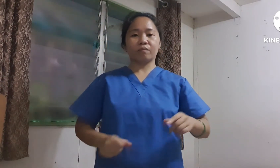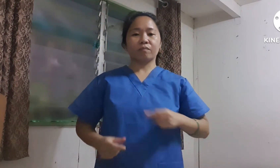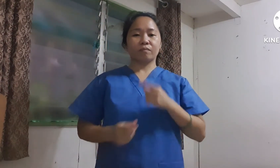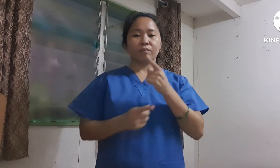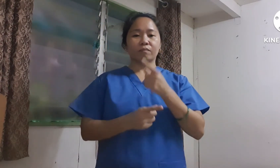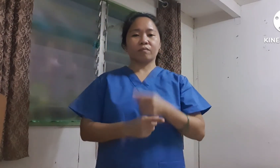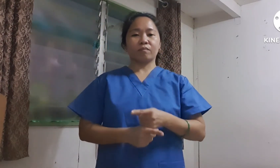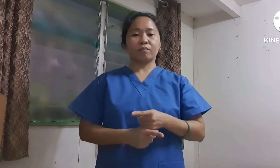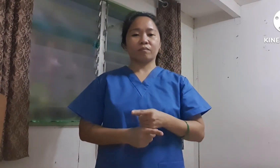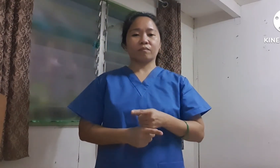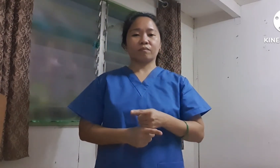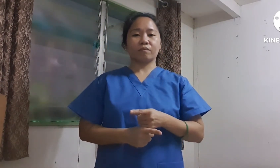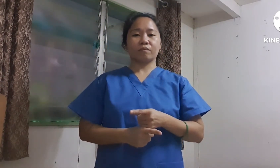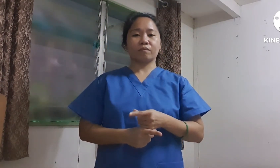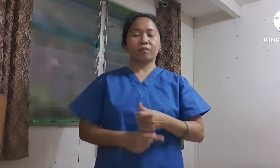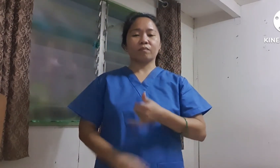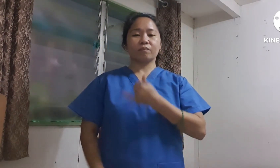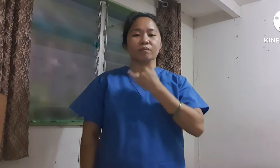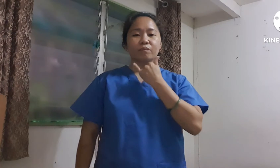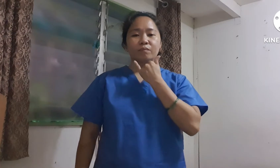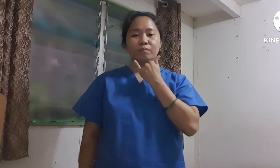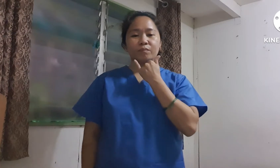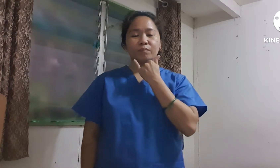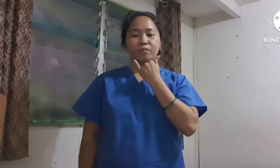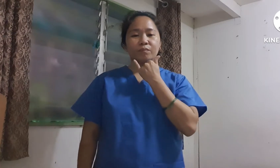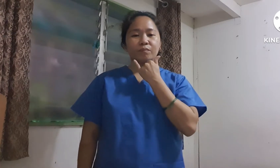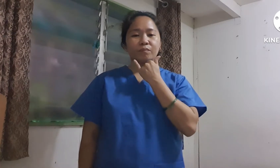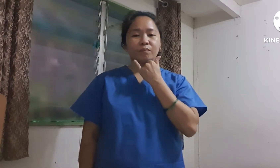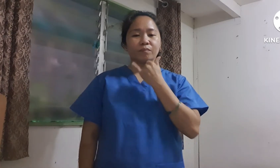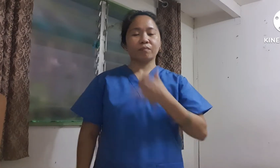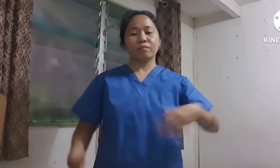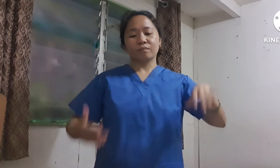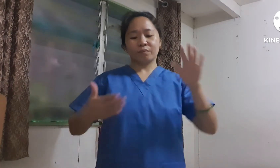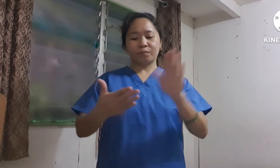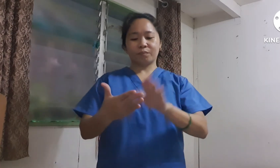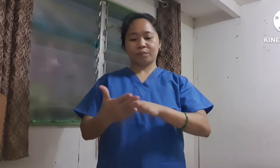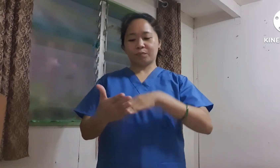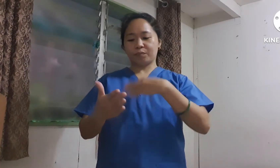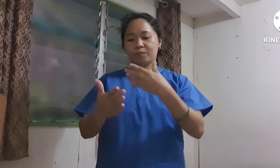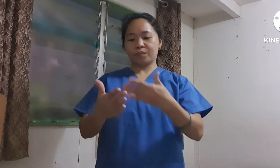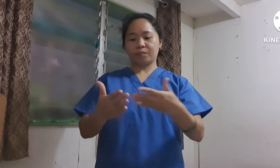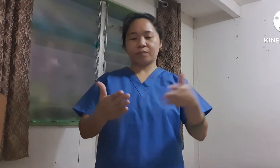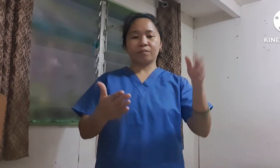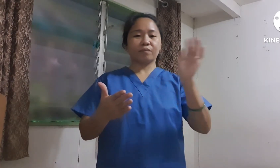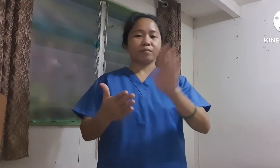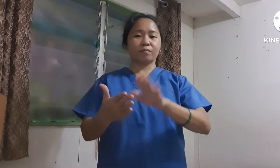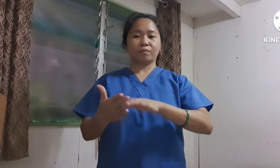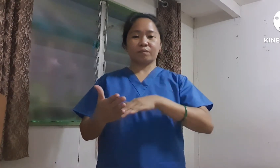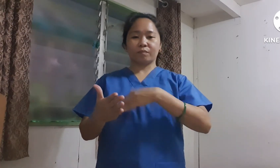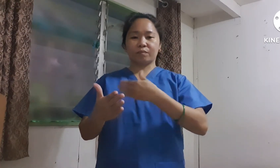I can write what is wrong. I can sing just that song.